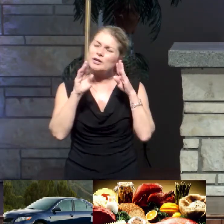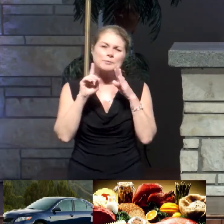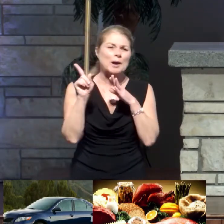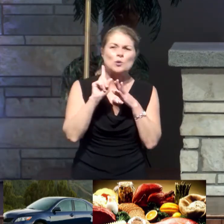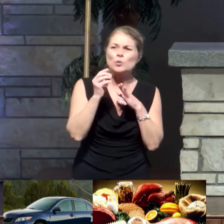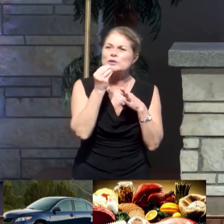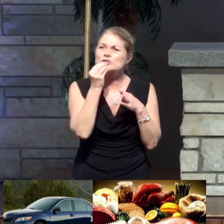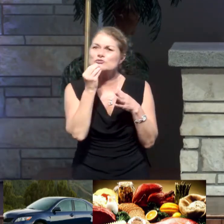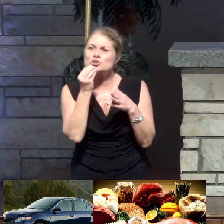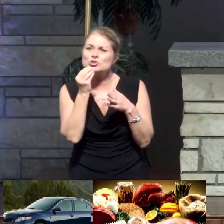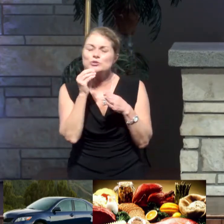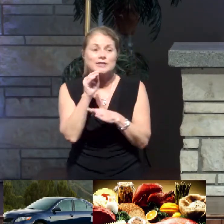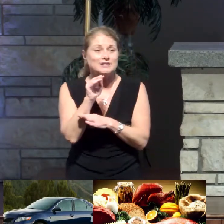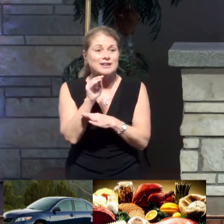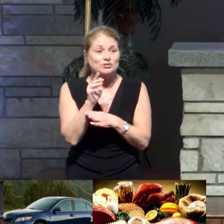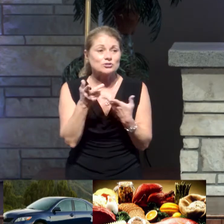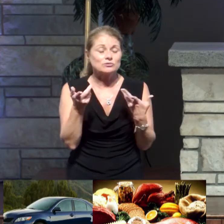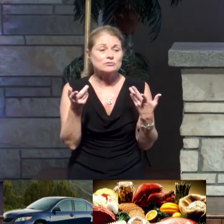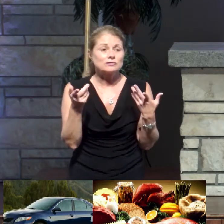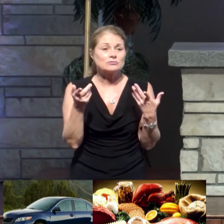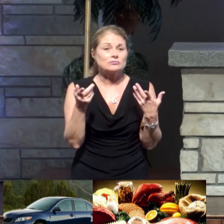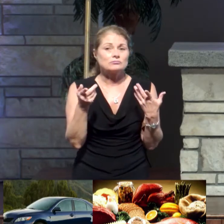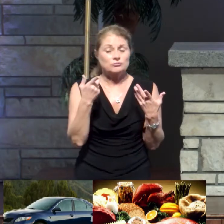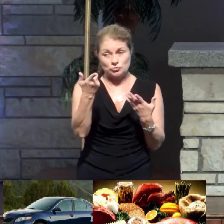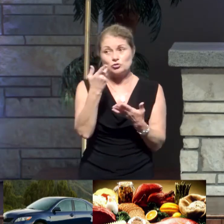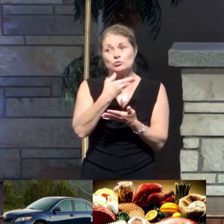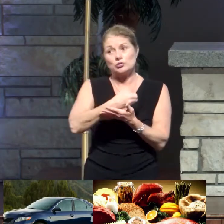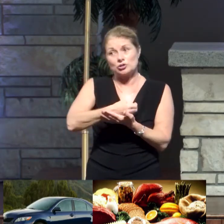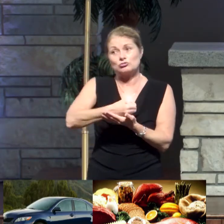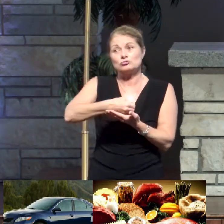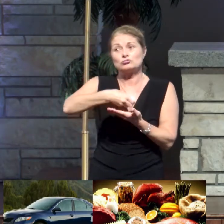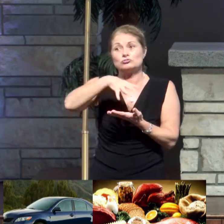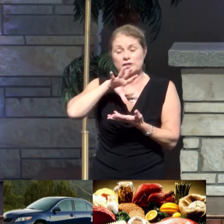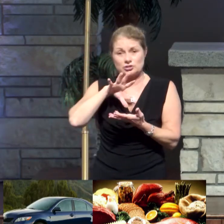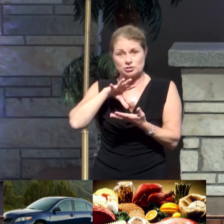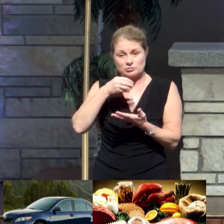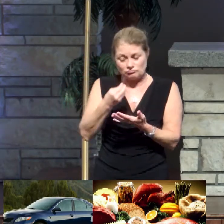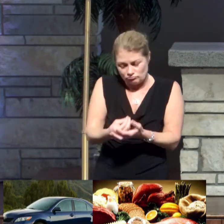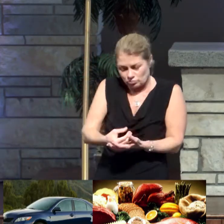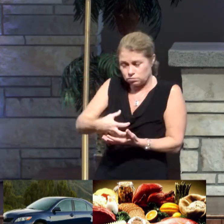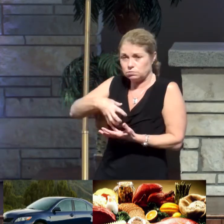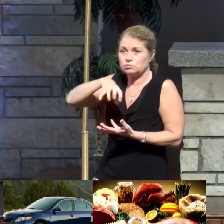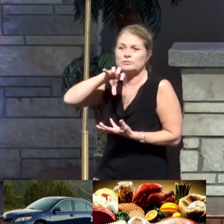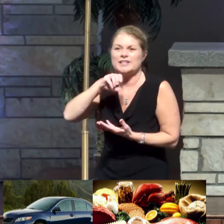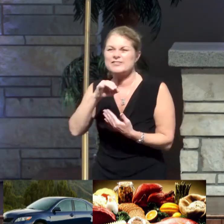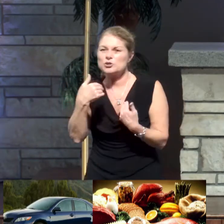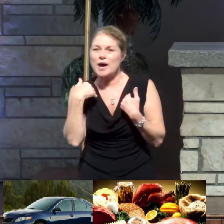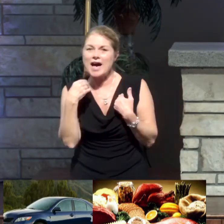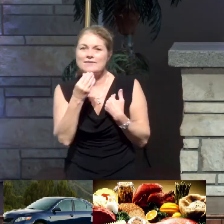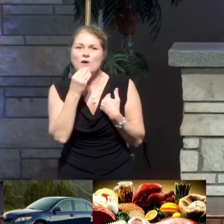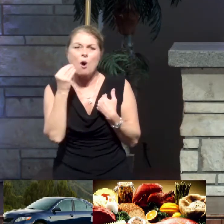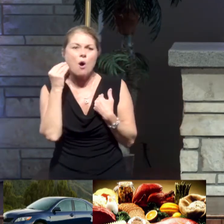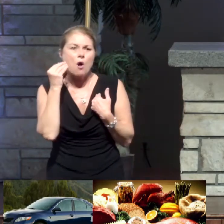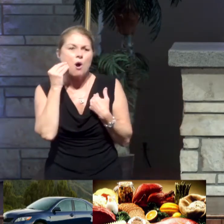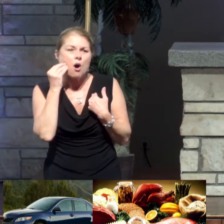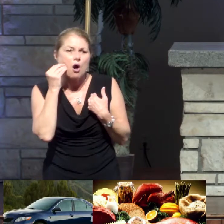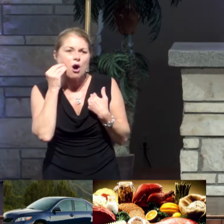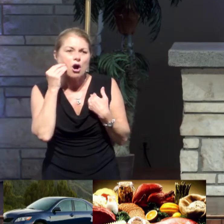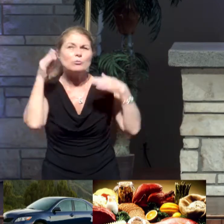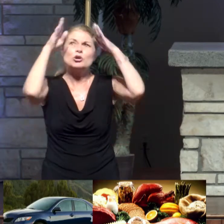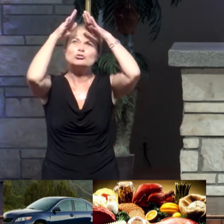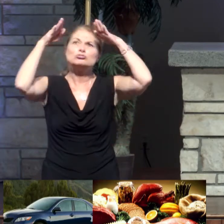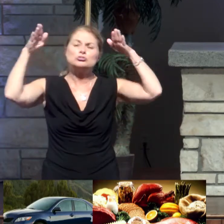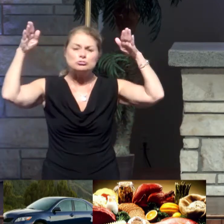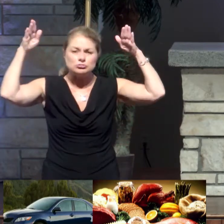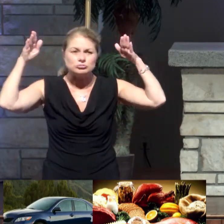is going to come from this afternoon, you're rich. If you have a home, shelter over your head,